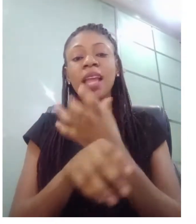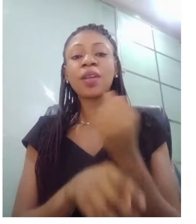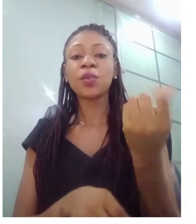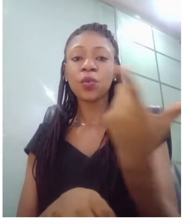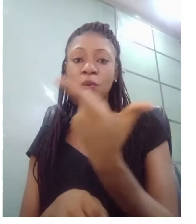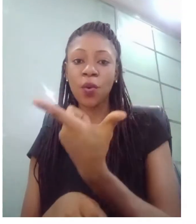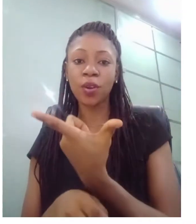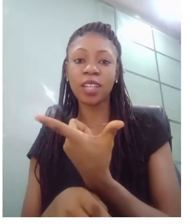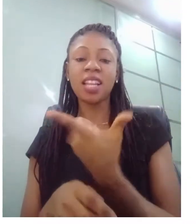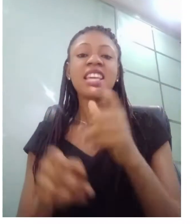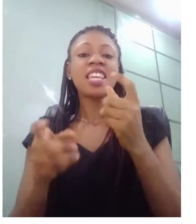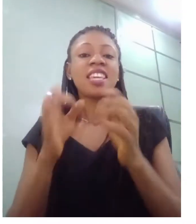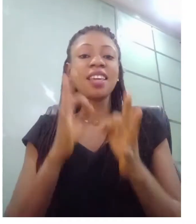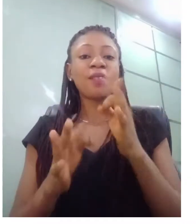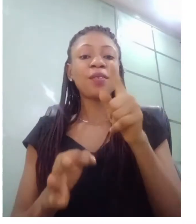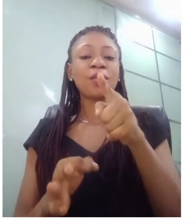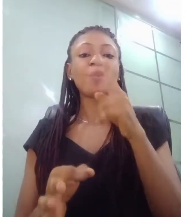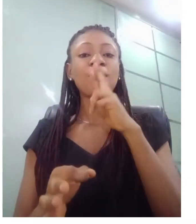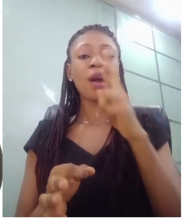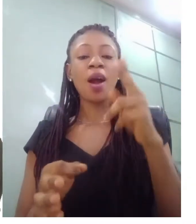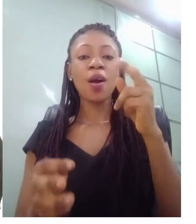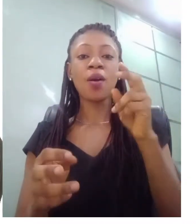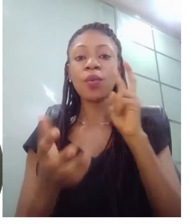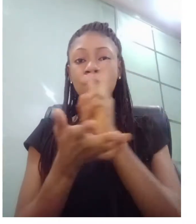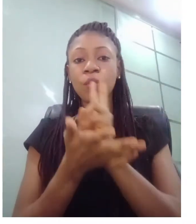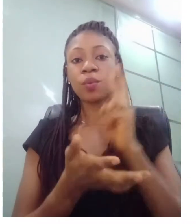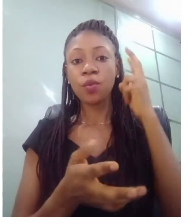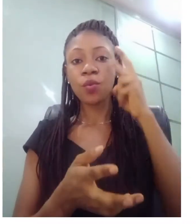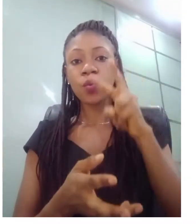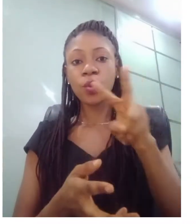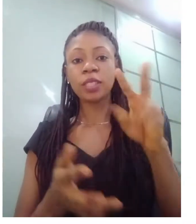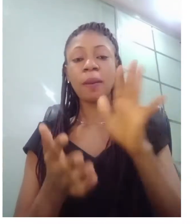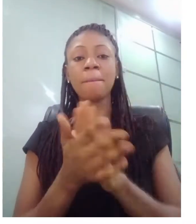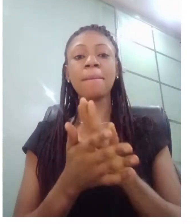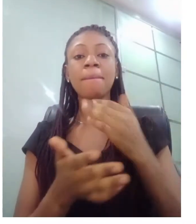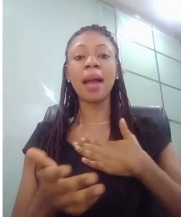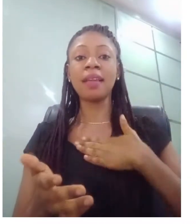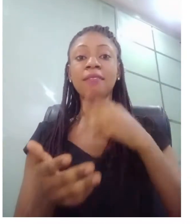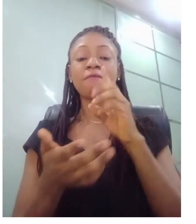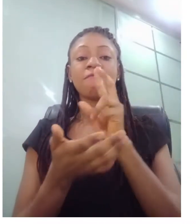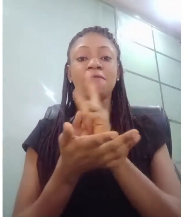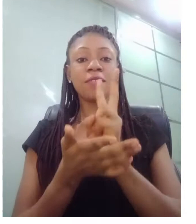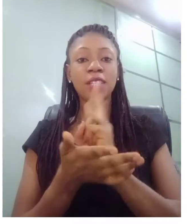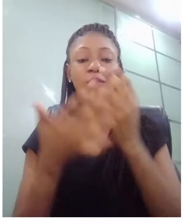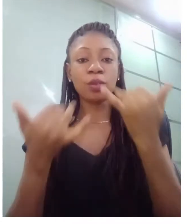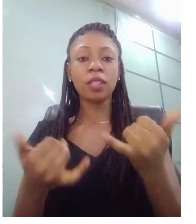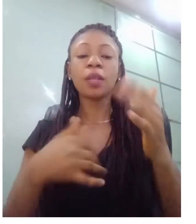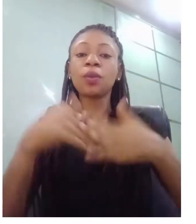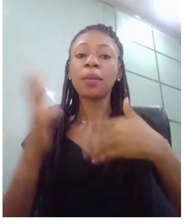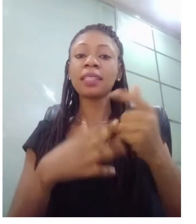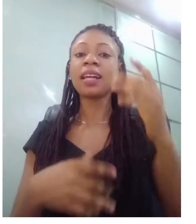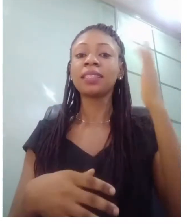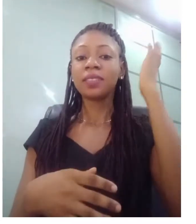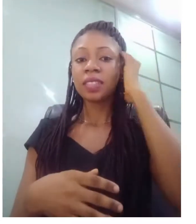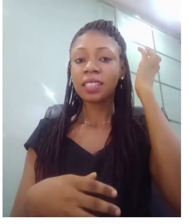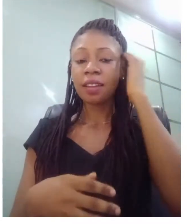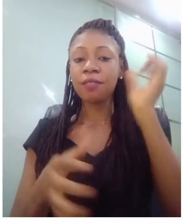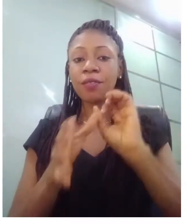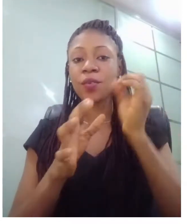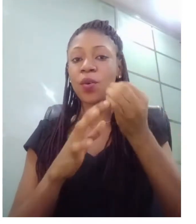belong to an indigenous deaf community whether you are deaf or hearing you are in a position to